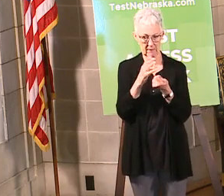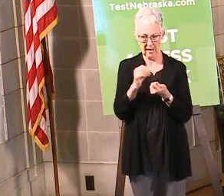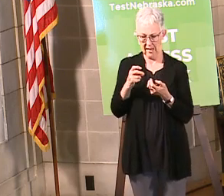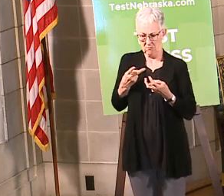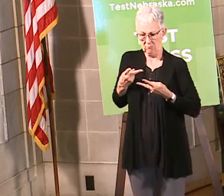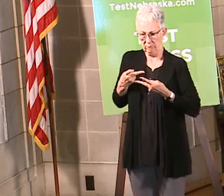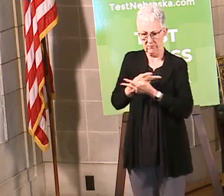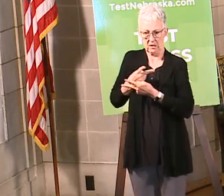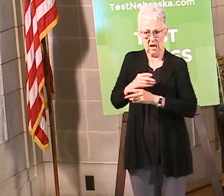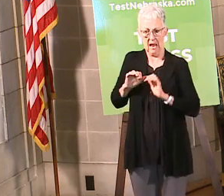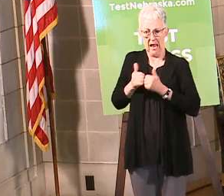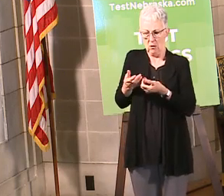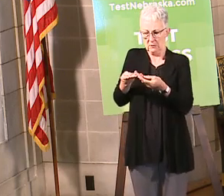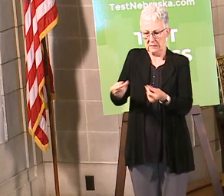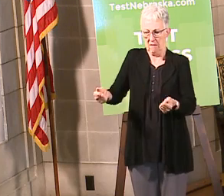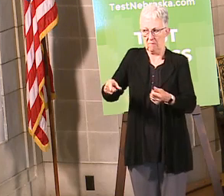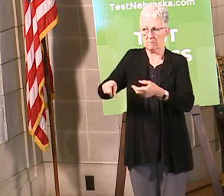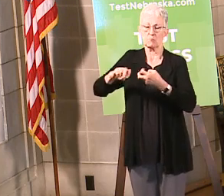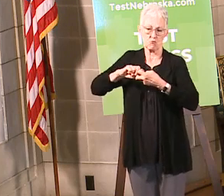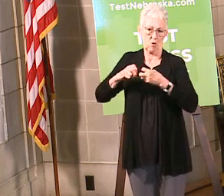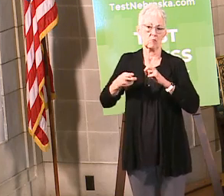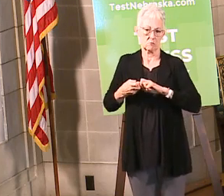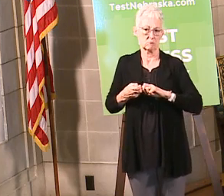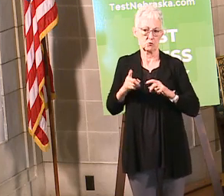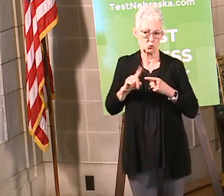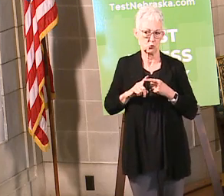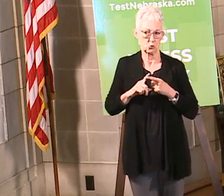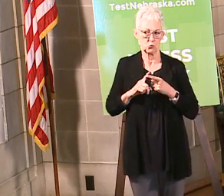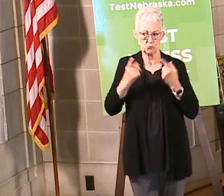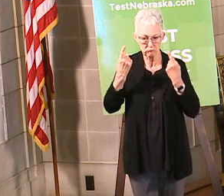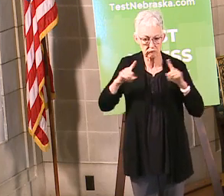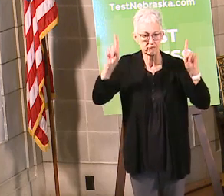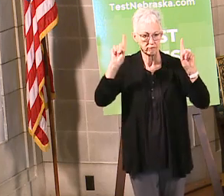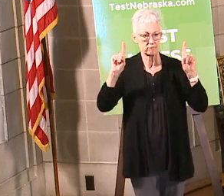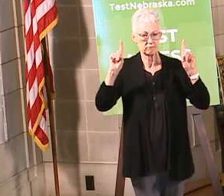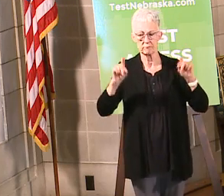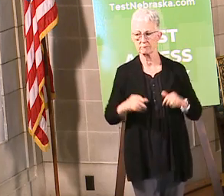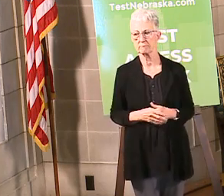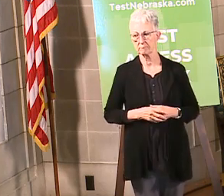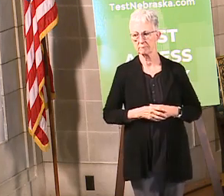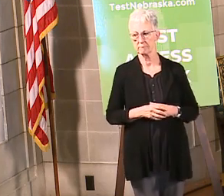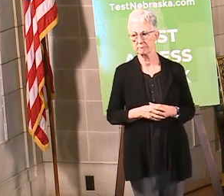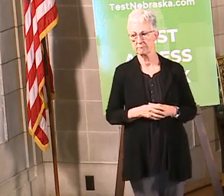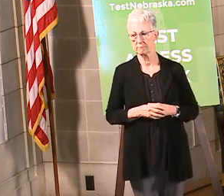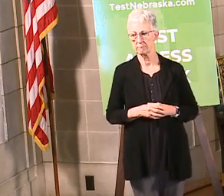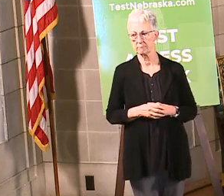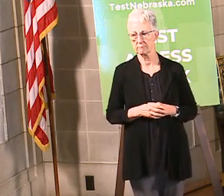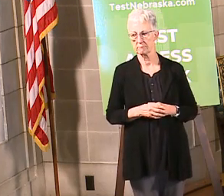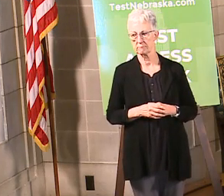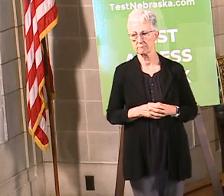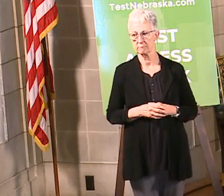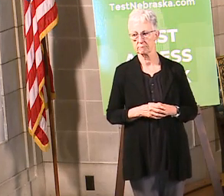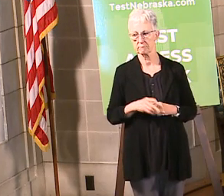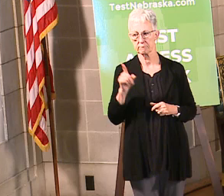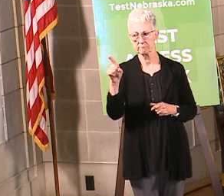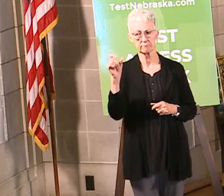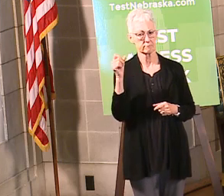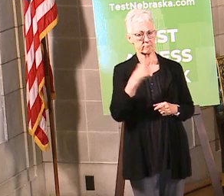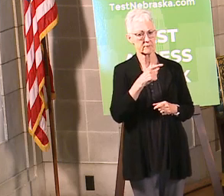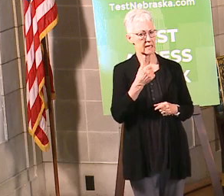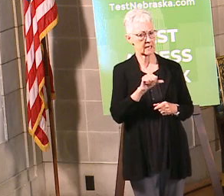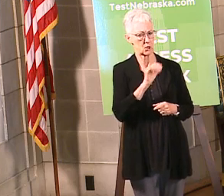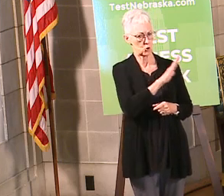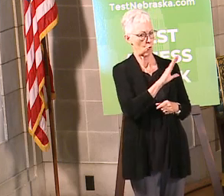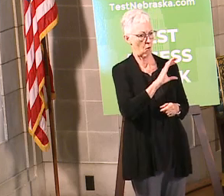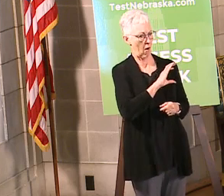whoever is needed to get the job done have you had any of your officers or members of your team fall ill to covid from